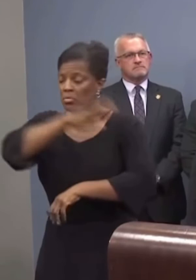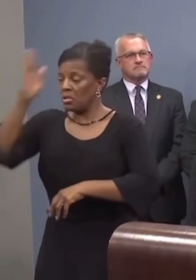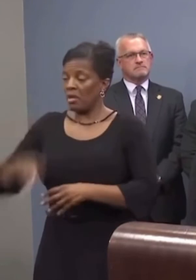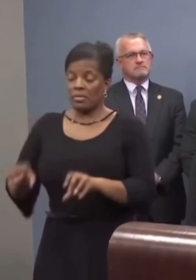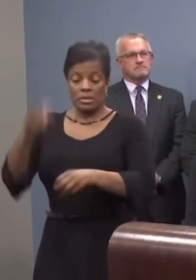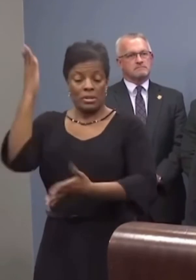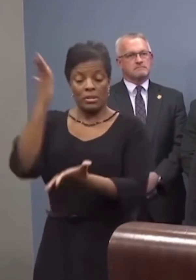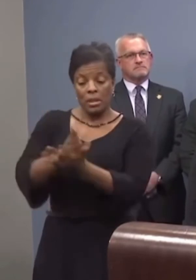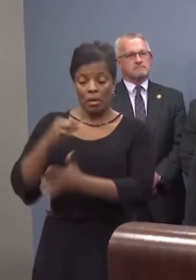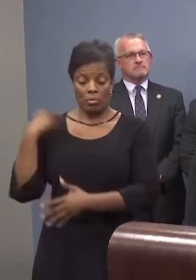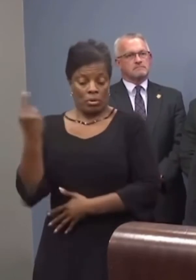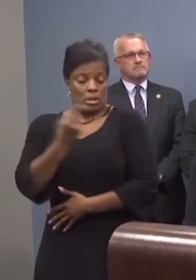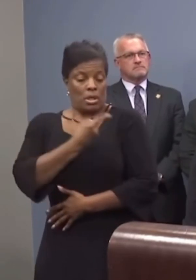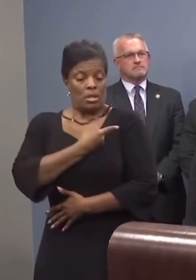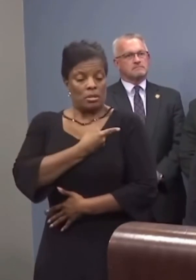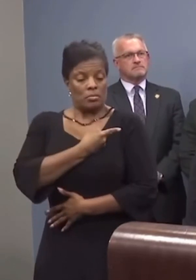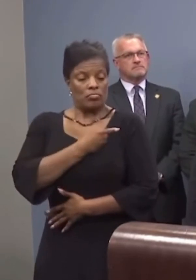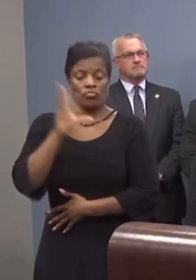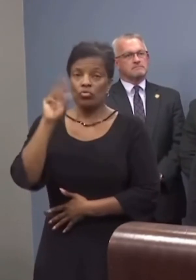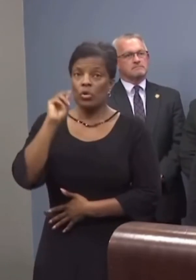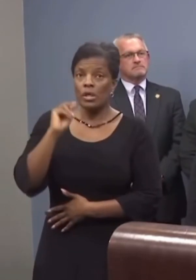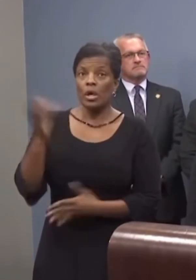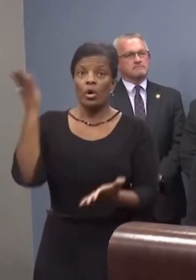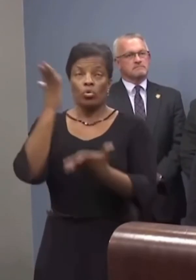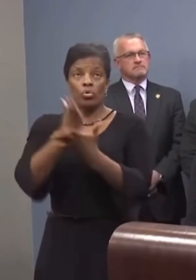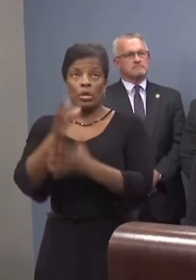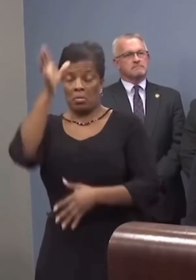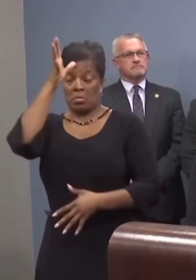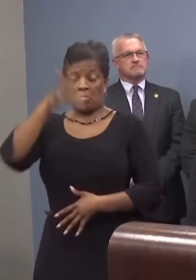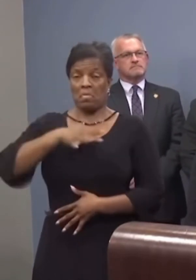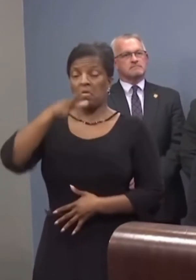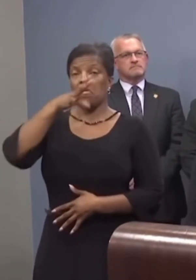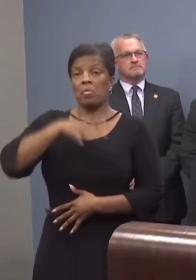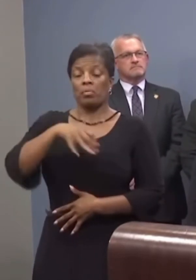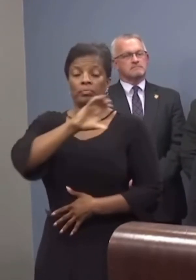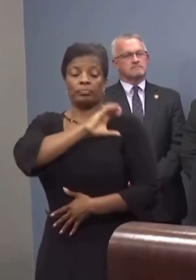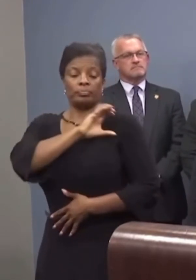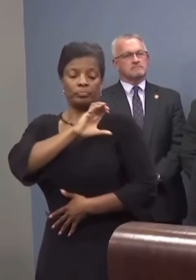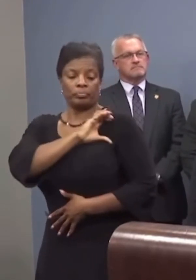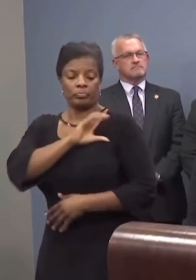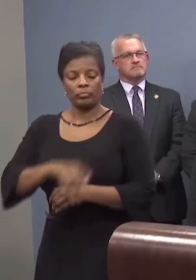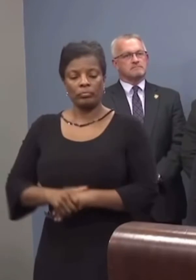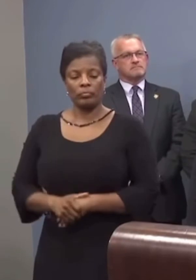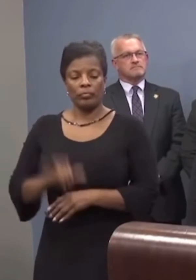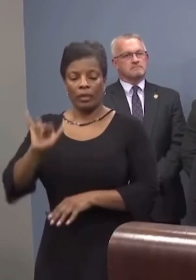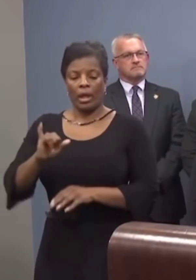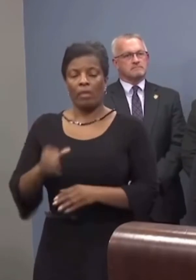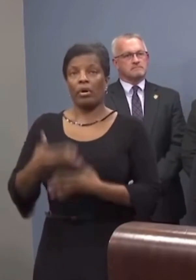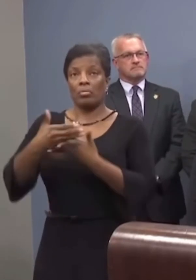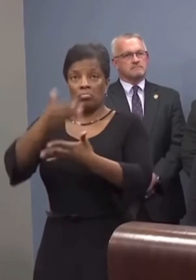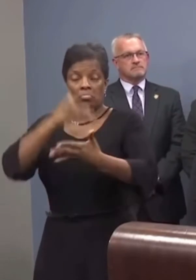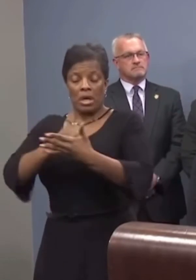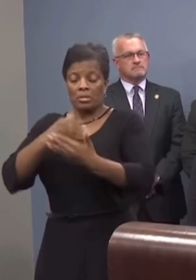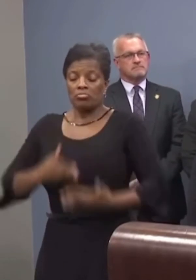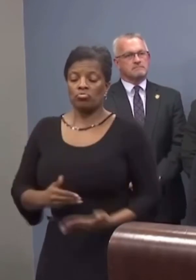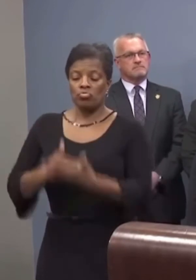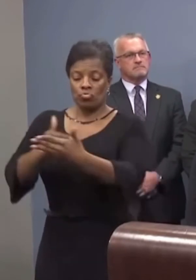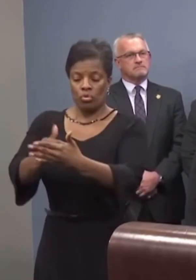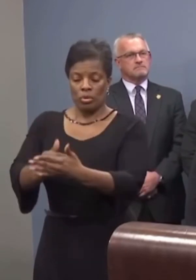us, nor did they ever quit on the men and women of law enforcement. They had our backs and we had theirs. We could